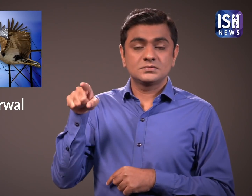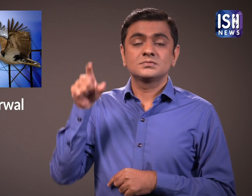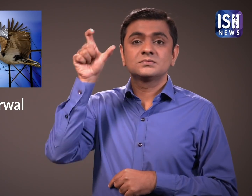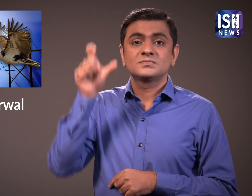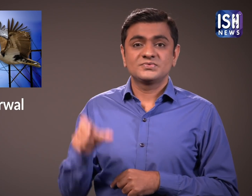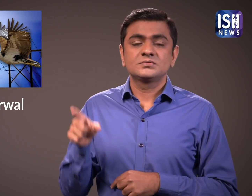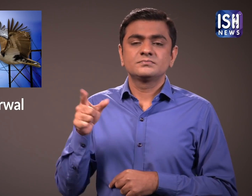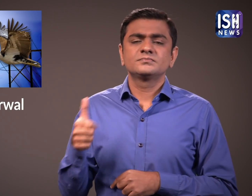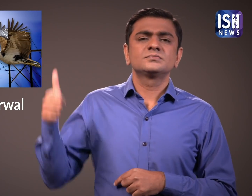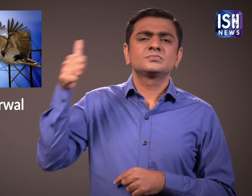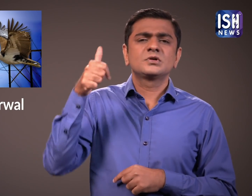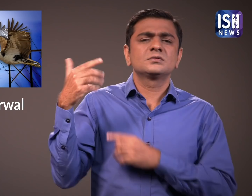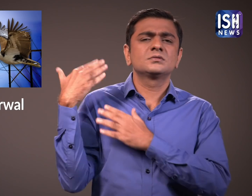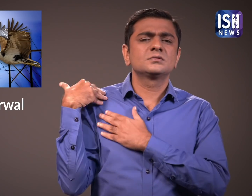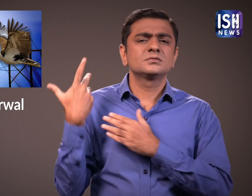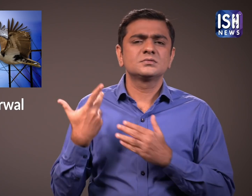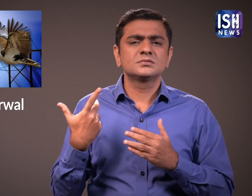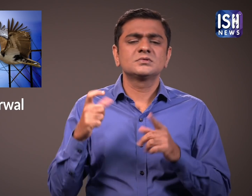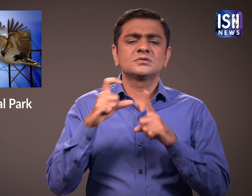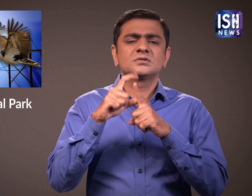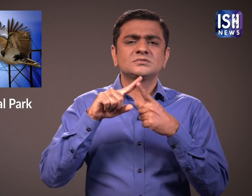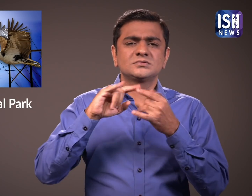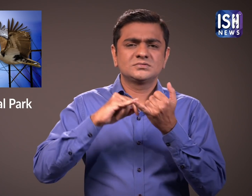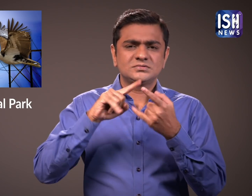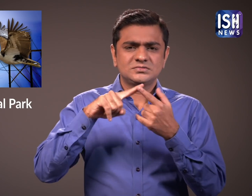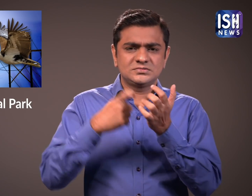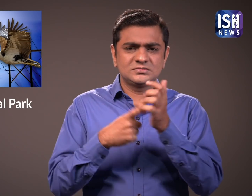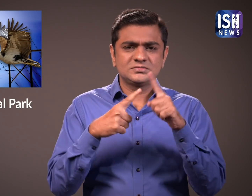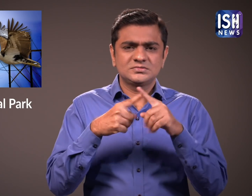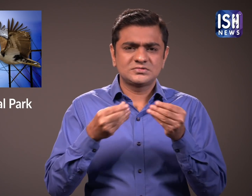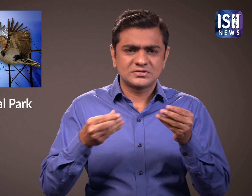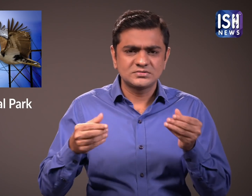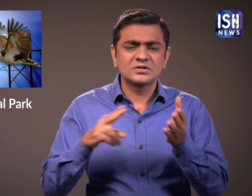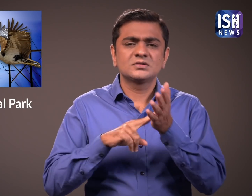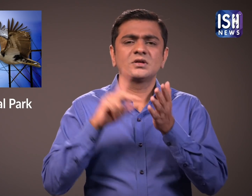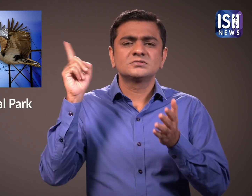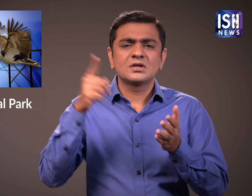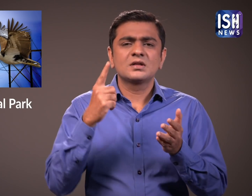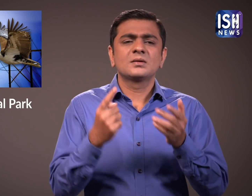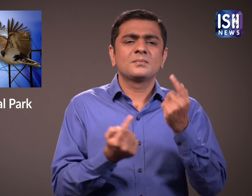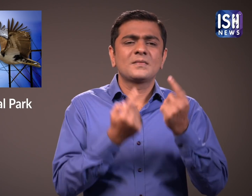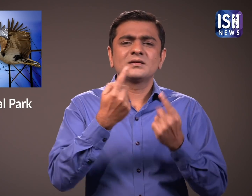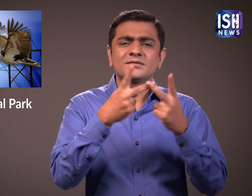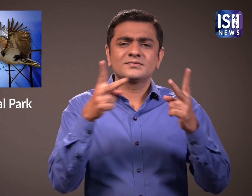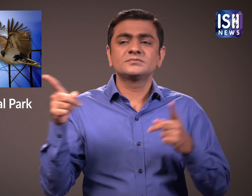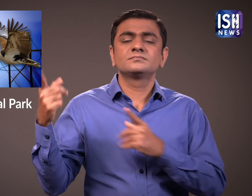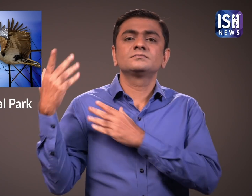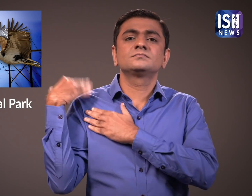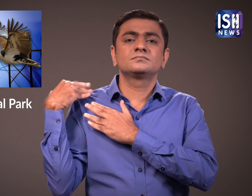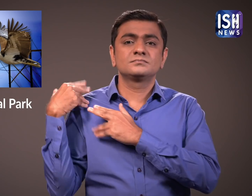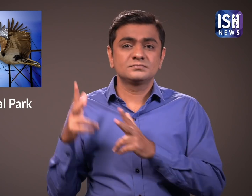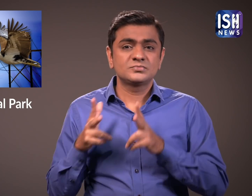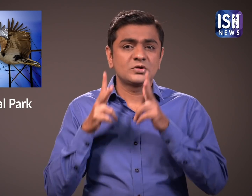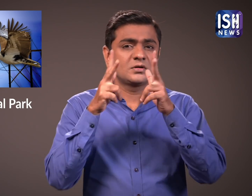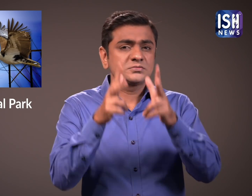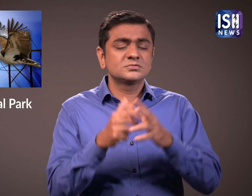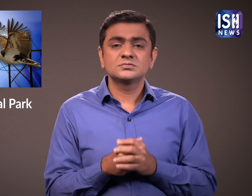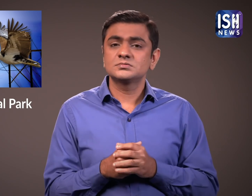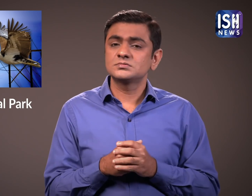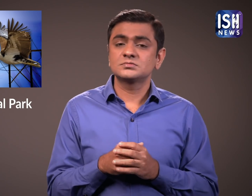Kapil Chandrawal, Deputy Conservator of Forest Desert National Park Sanctuary